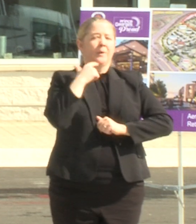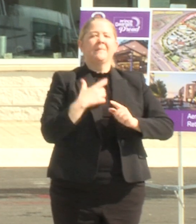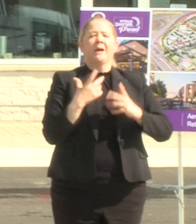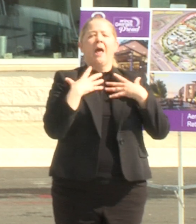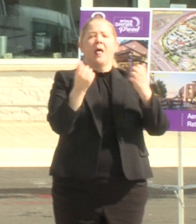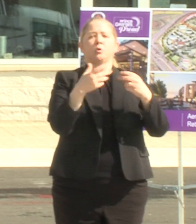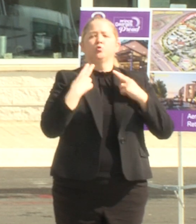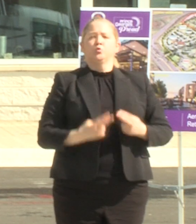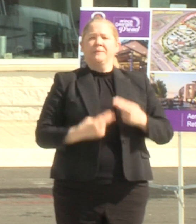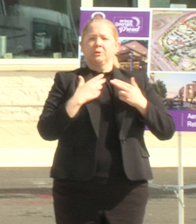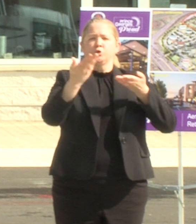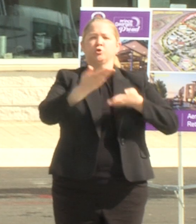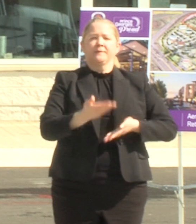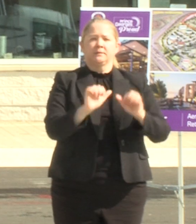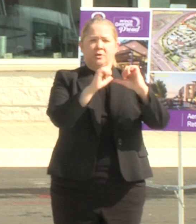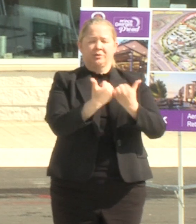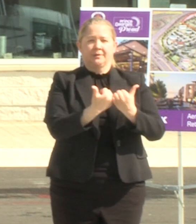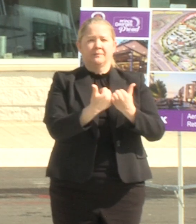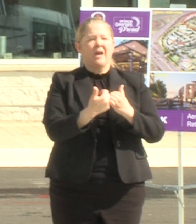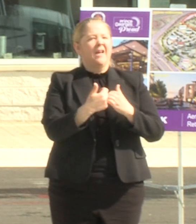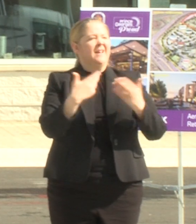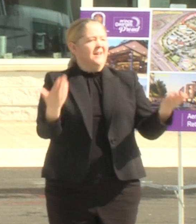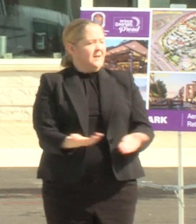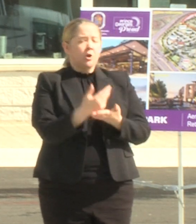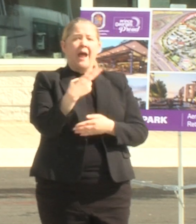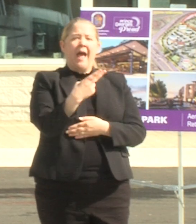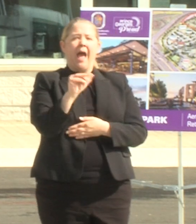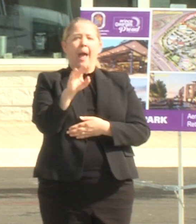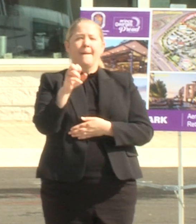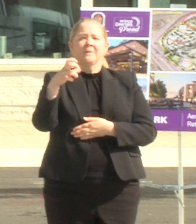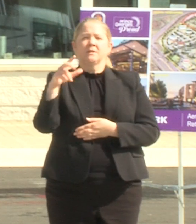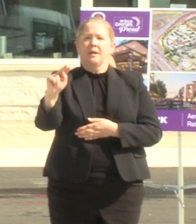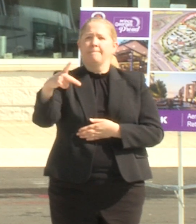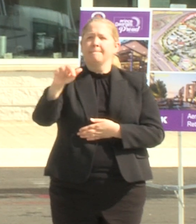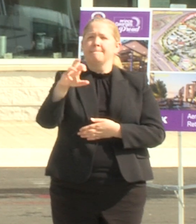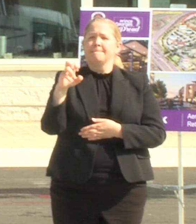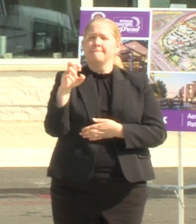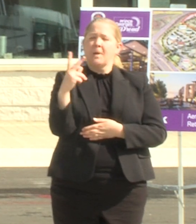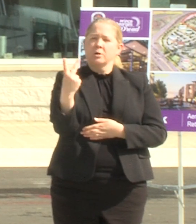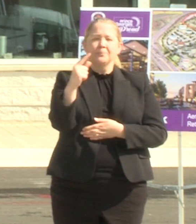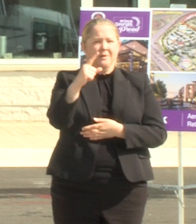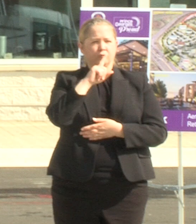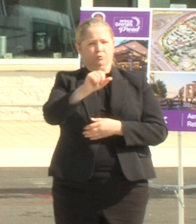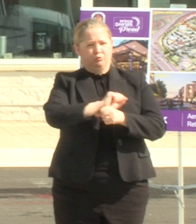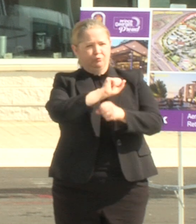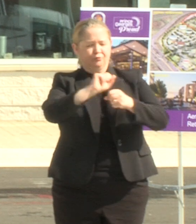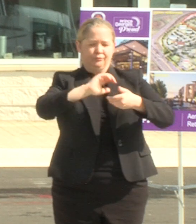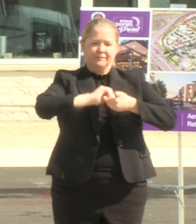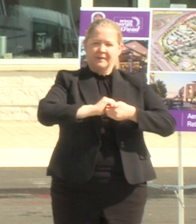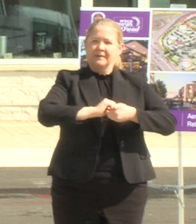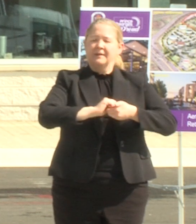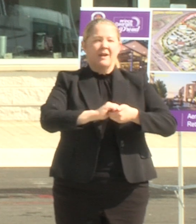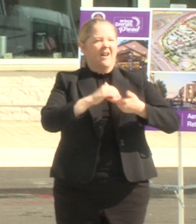agency hampton park has been a true public private partnership with prince george's county without the investment of